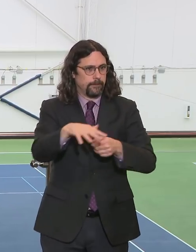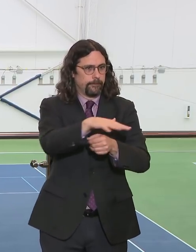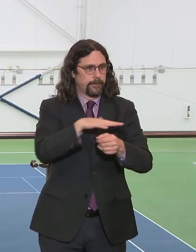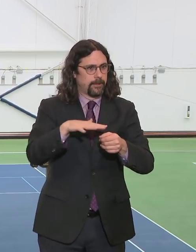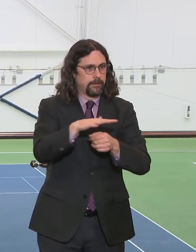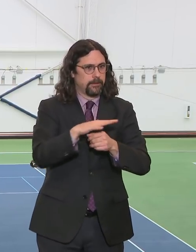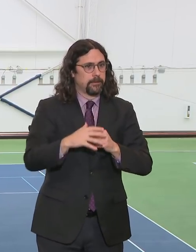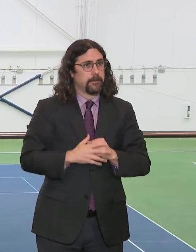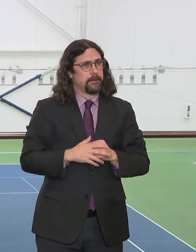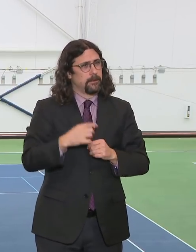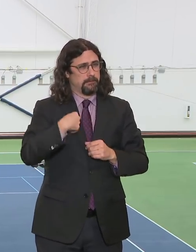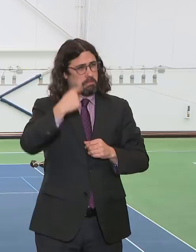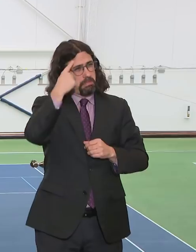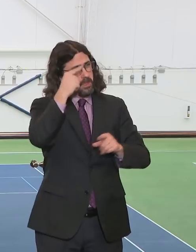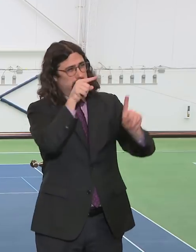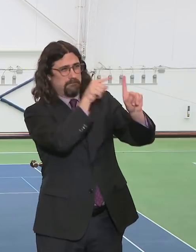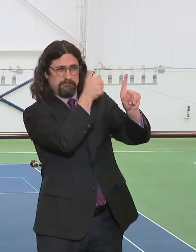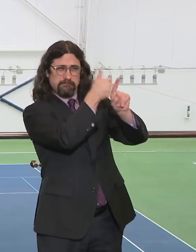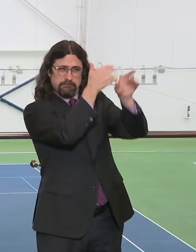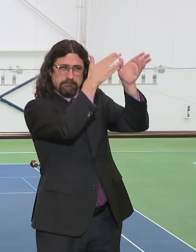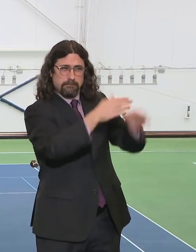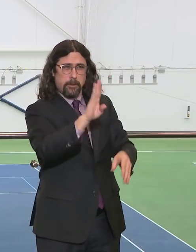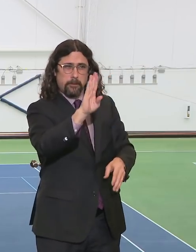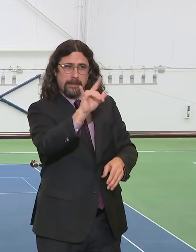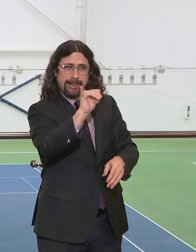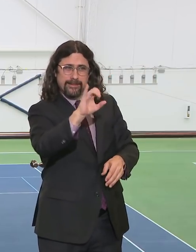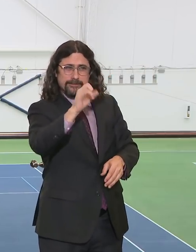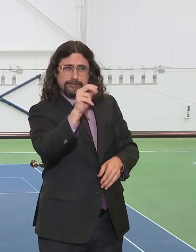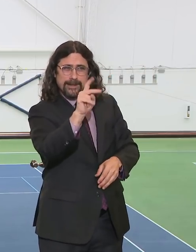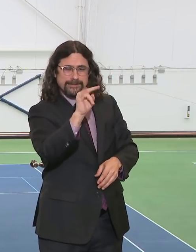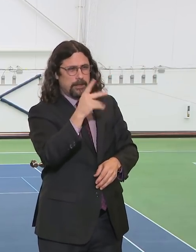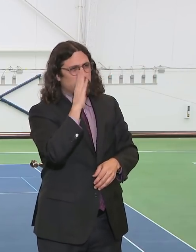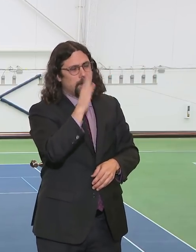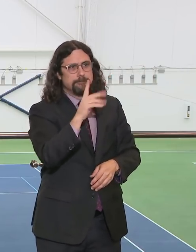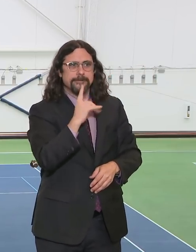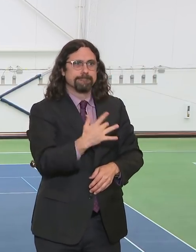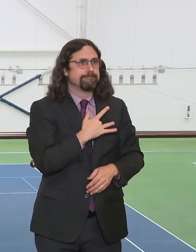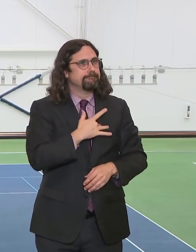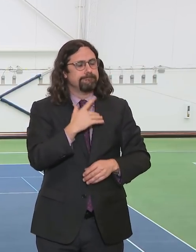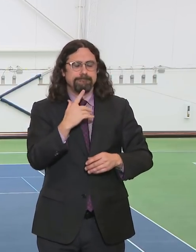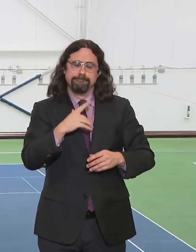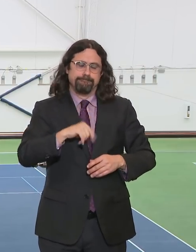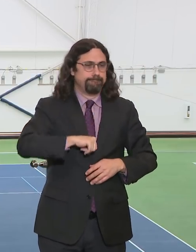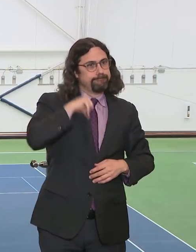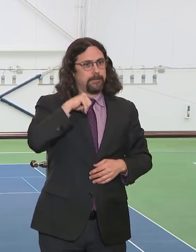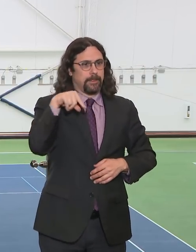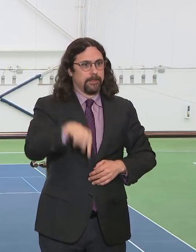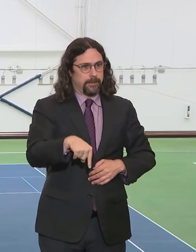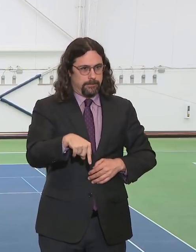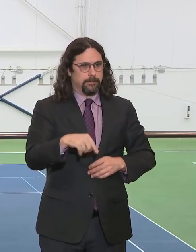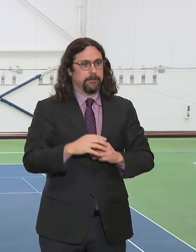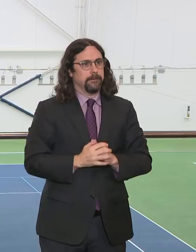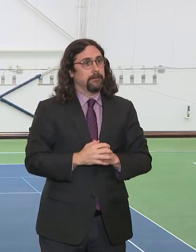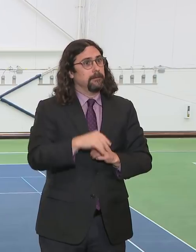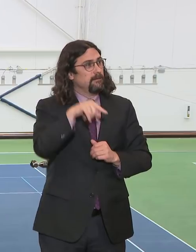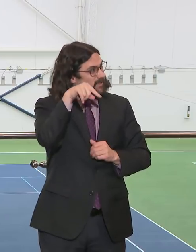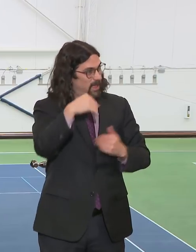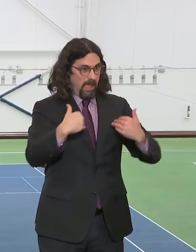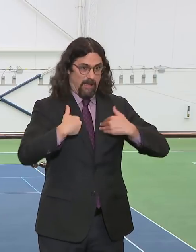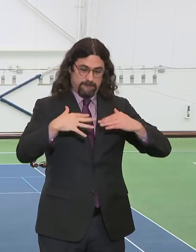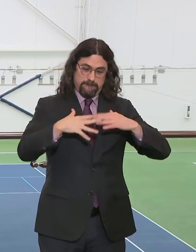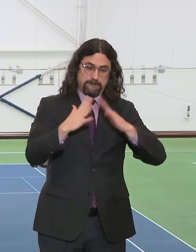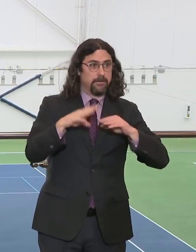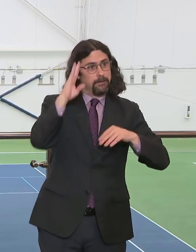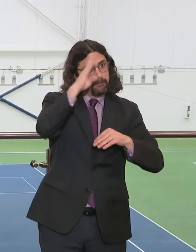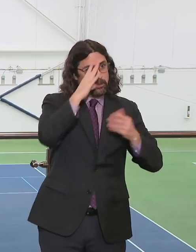this place will be a life-saving place. This place will not only help folks afflicted